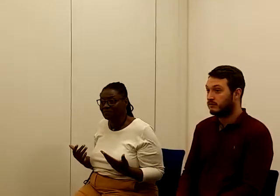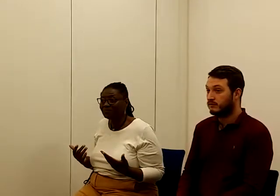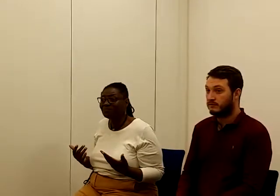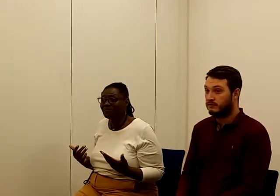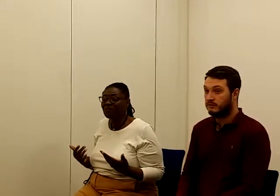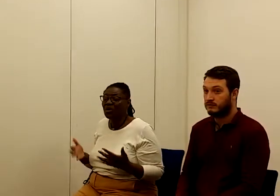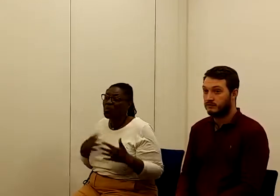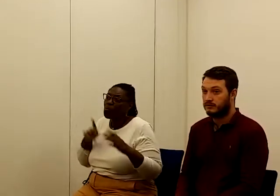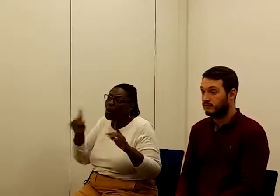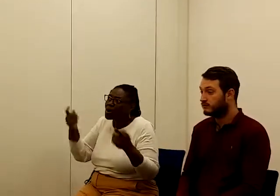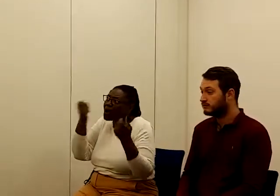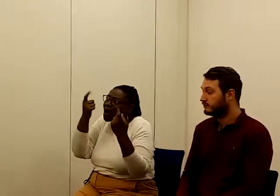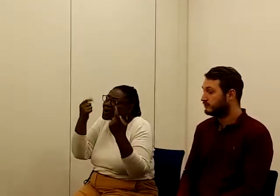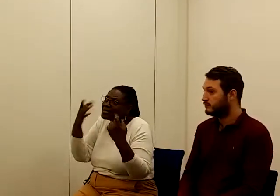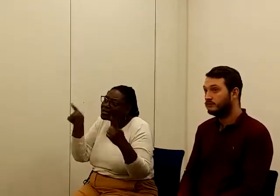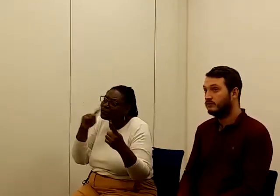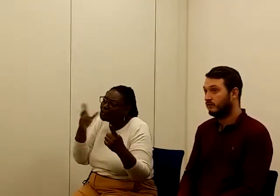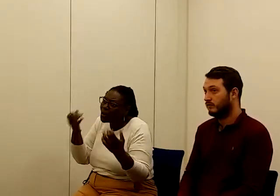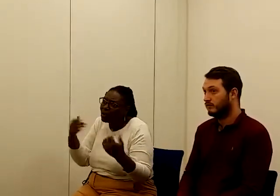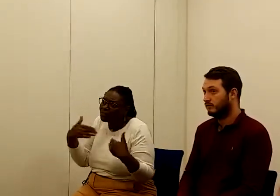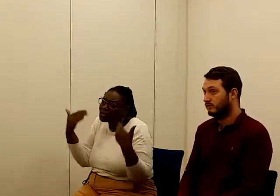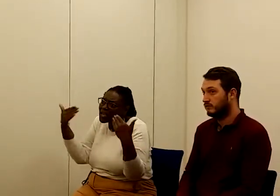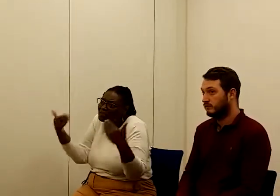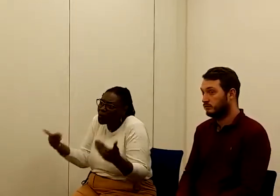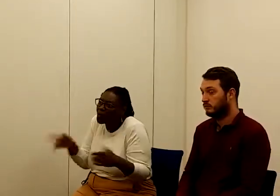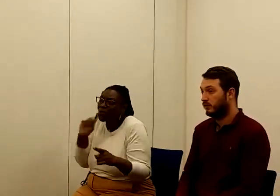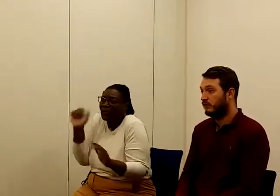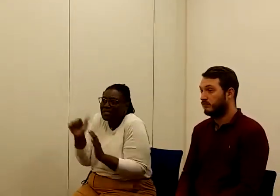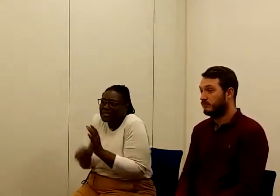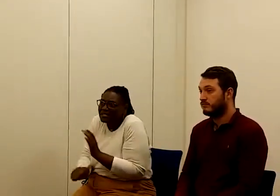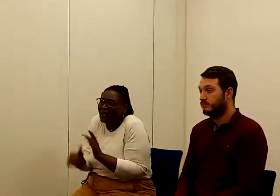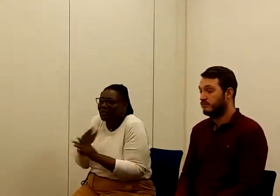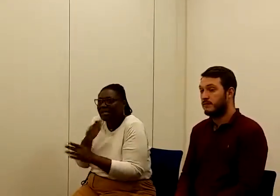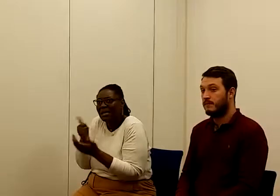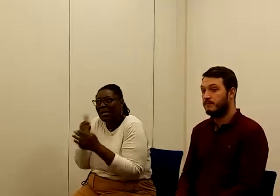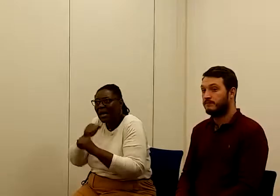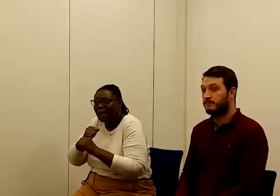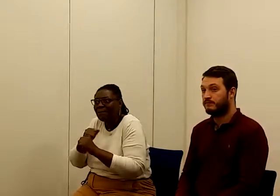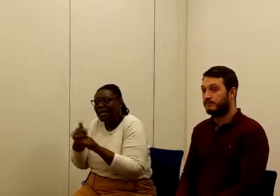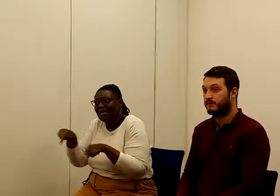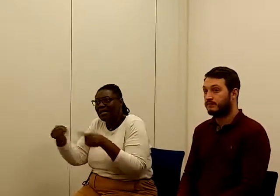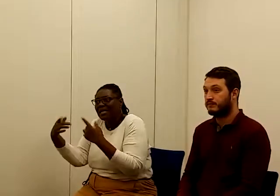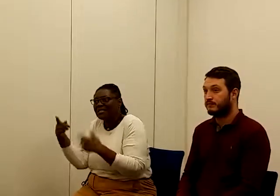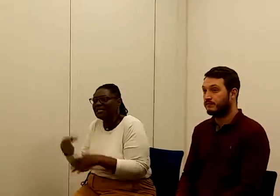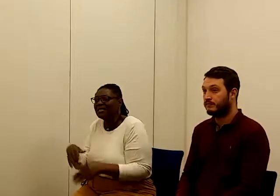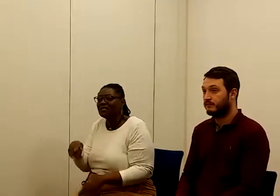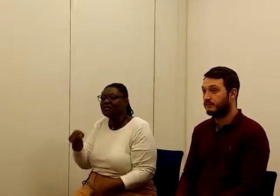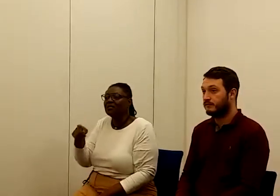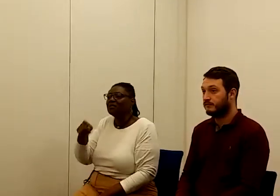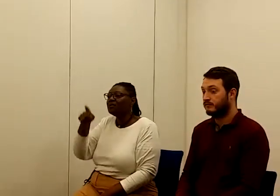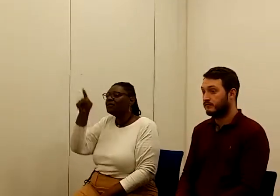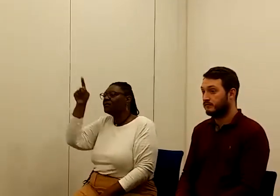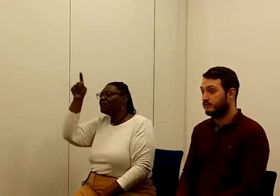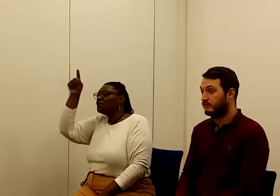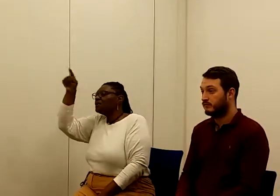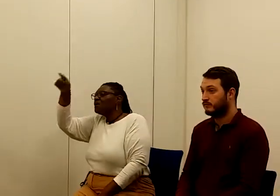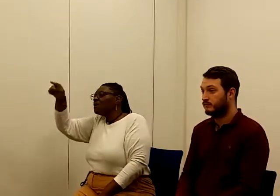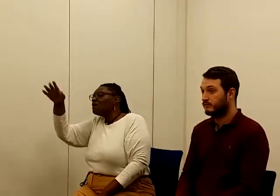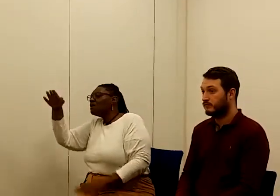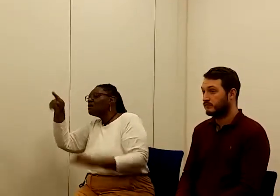What ideas have you got to take forward that we can actually start mounting a campaign against it? From a campaign point of view, and just